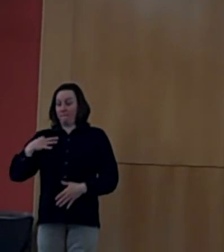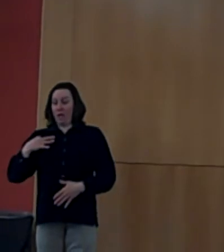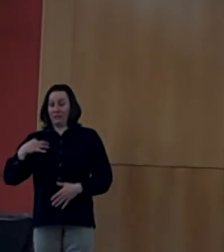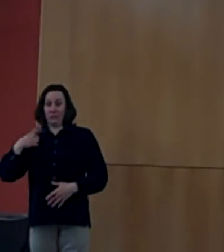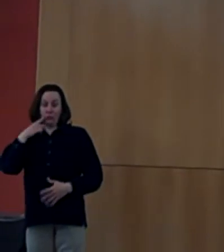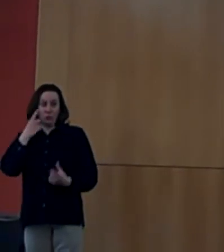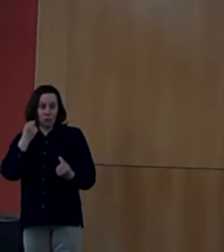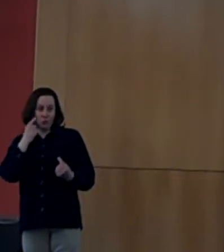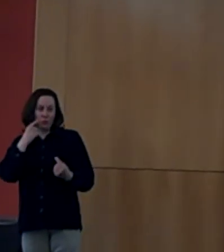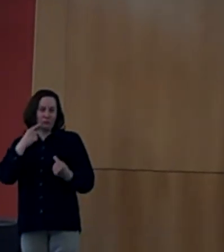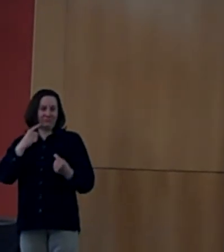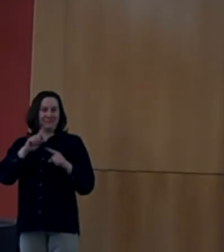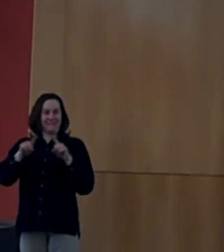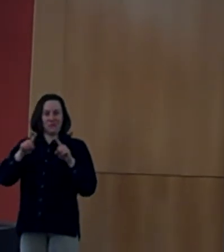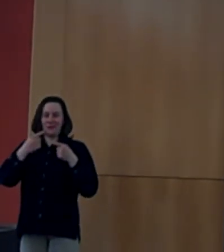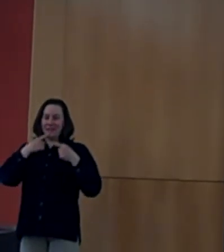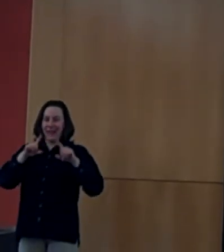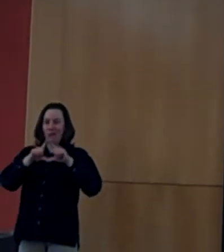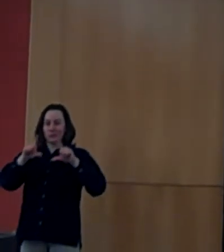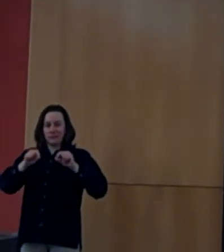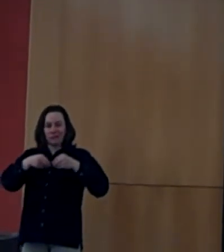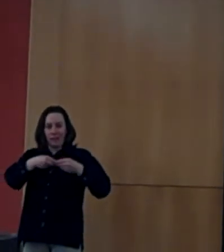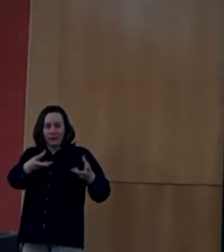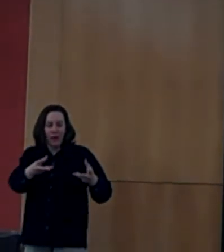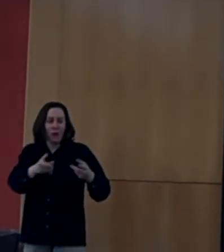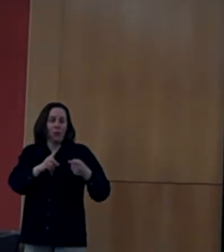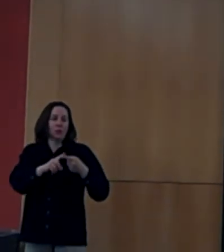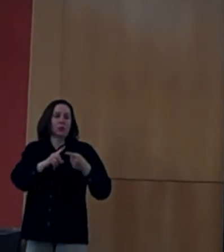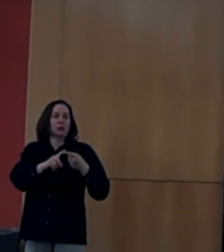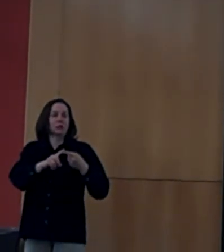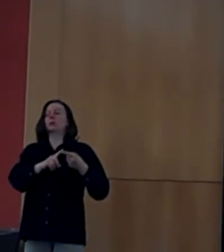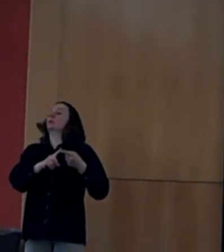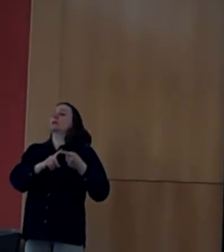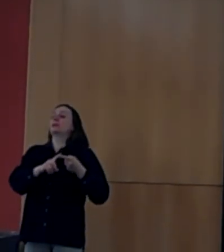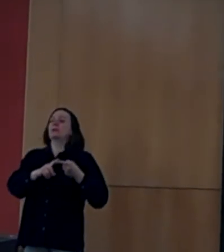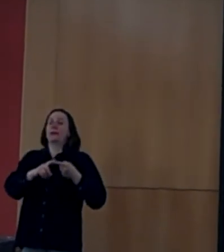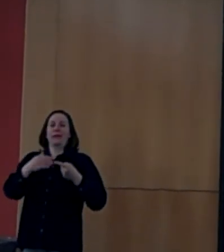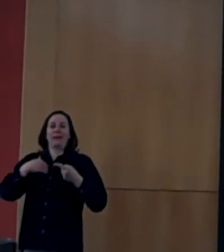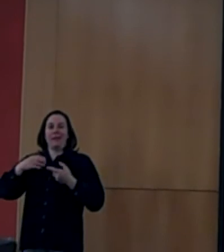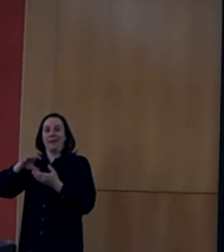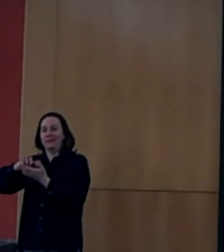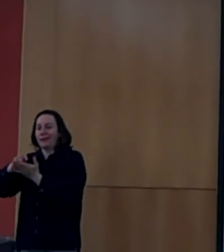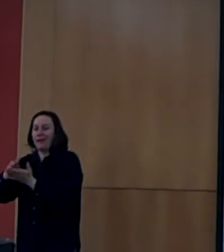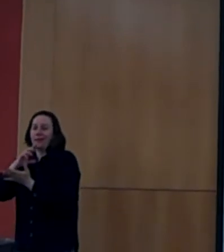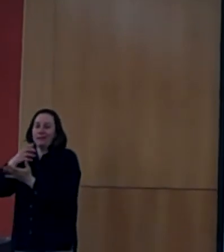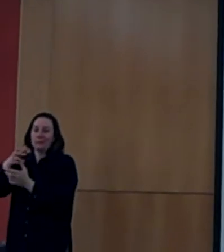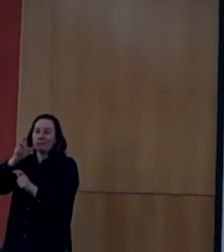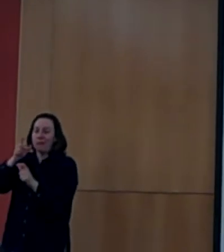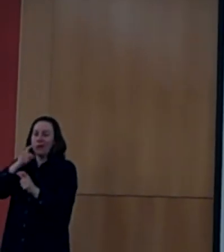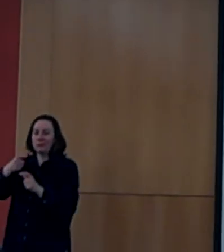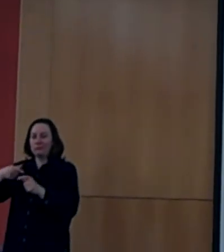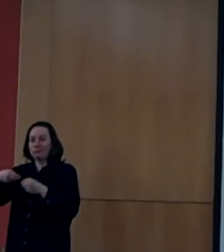announcements and serve cake and punch after the ceremony. And as coordinator,